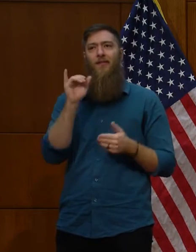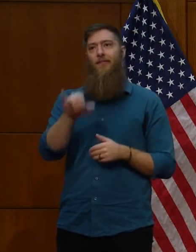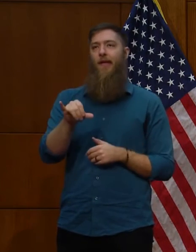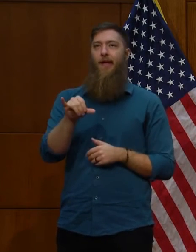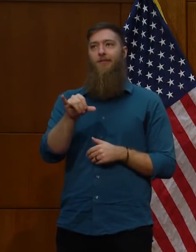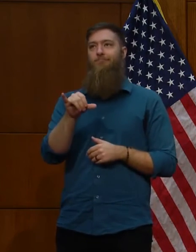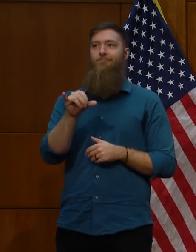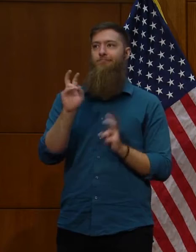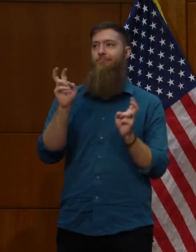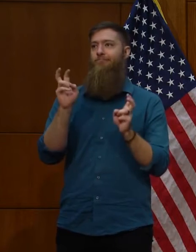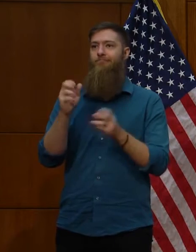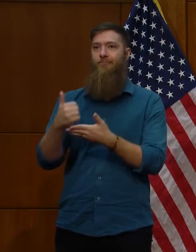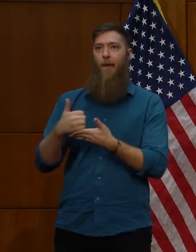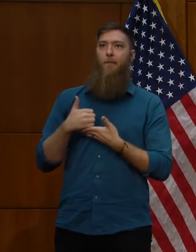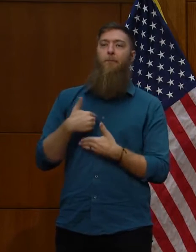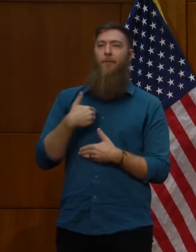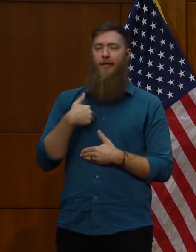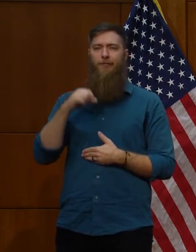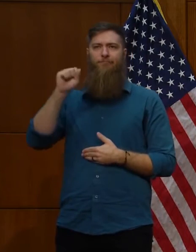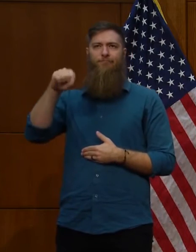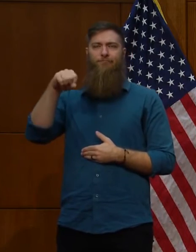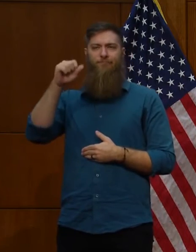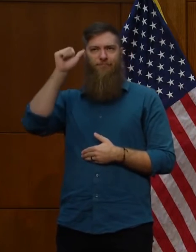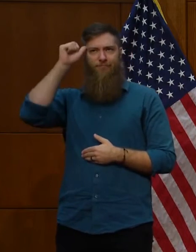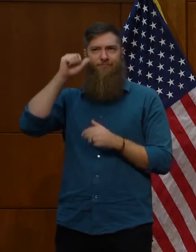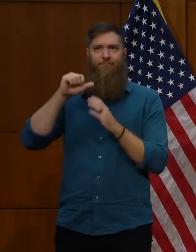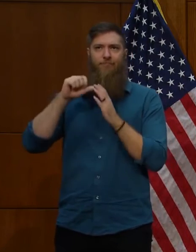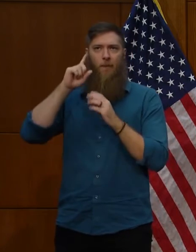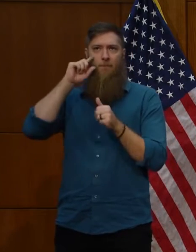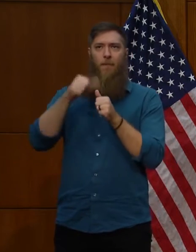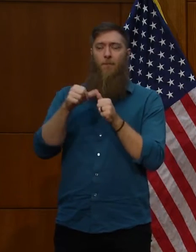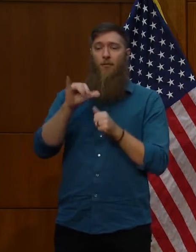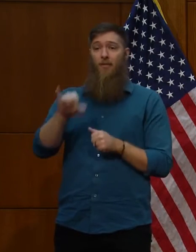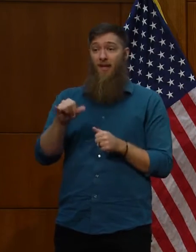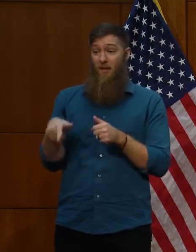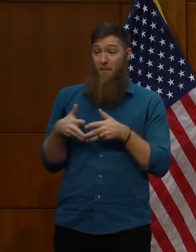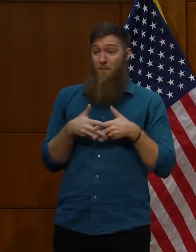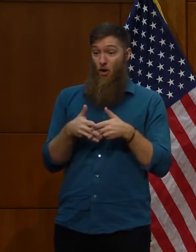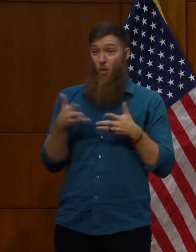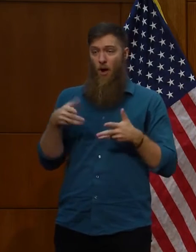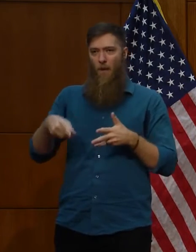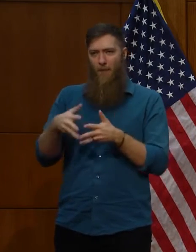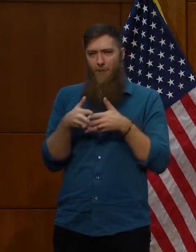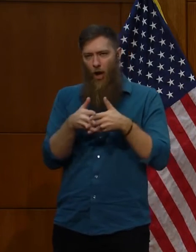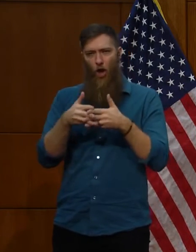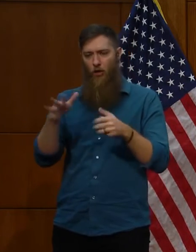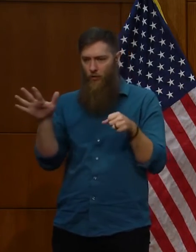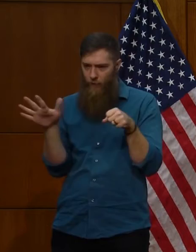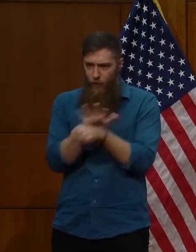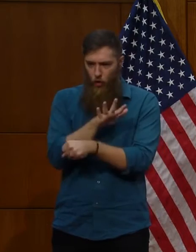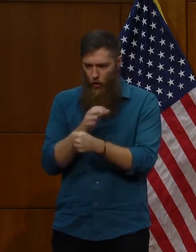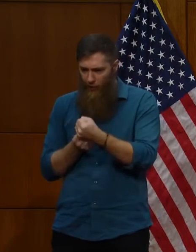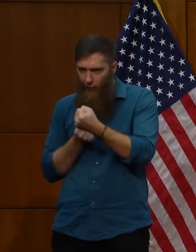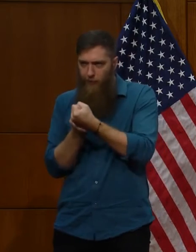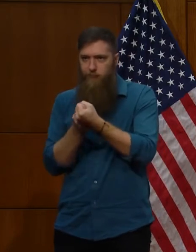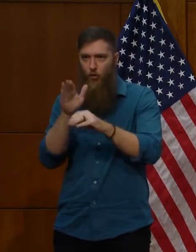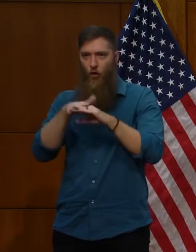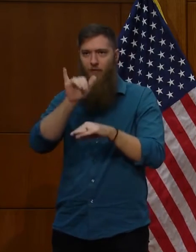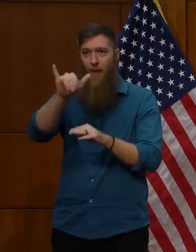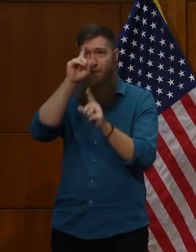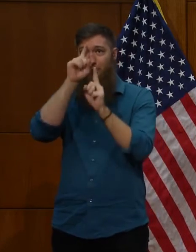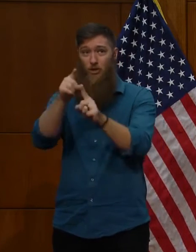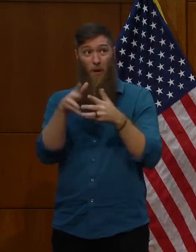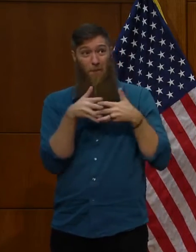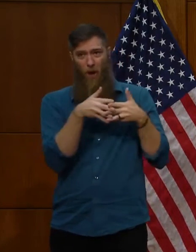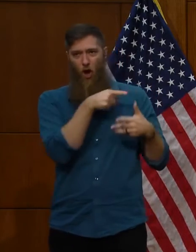me as an American was that Americans were on board with our mission. They they were behind everything that we were doing too.